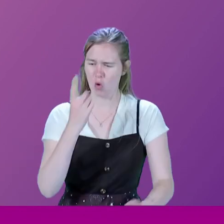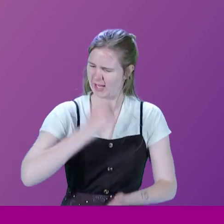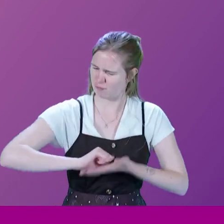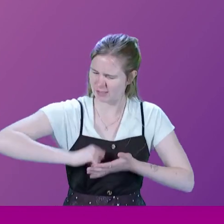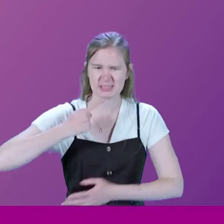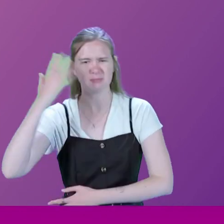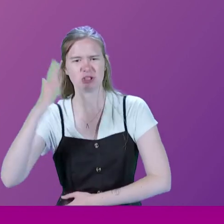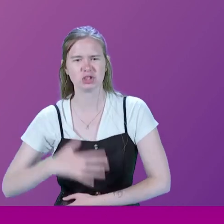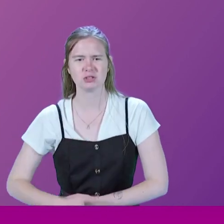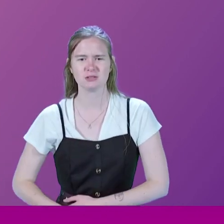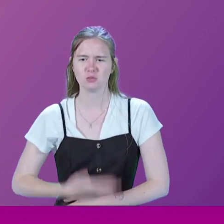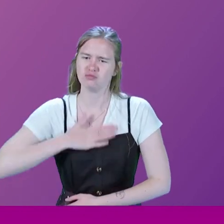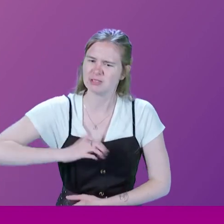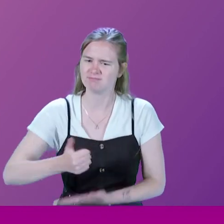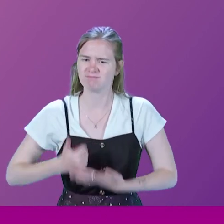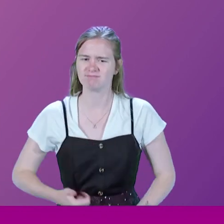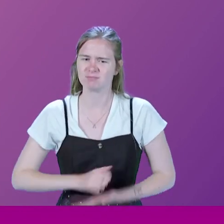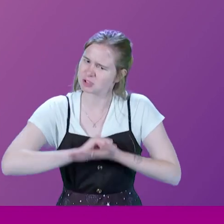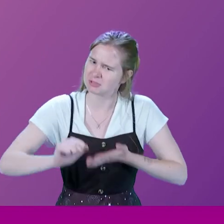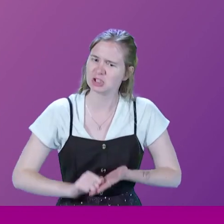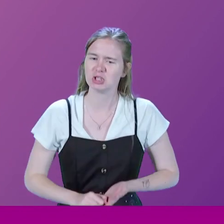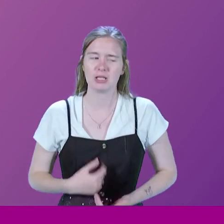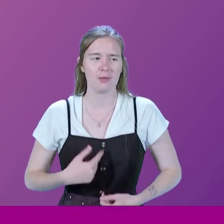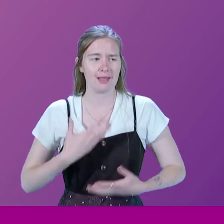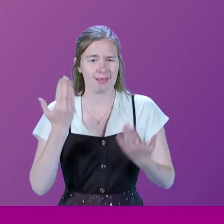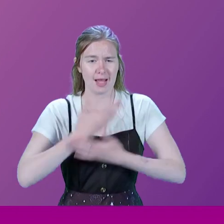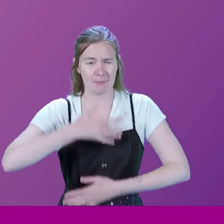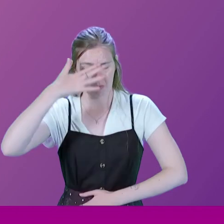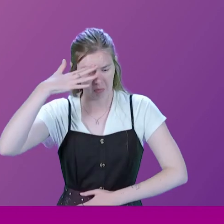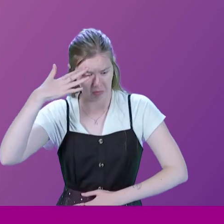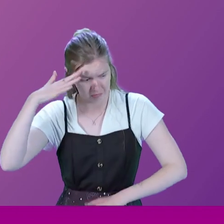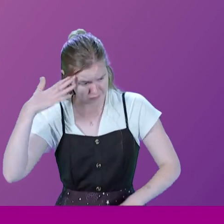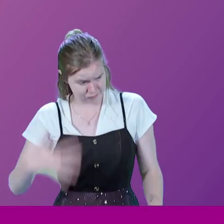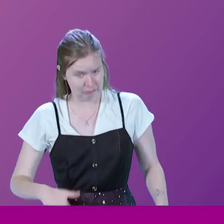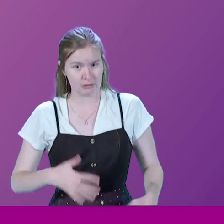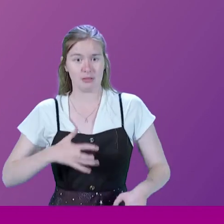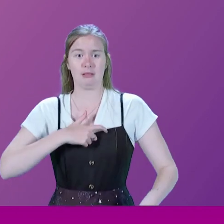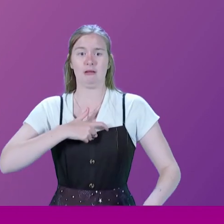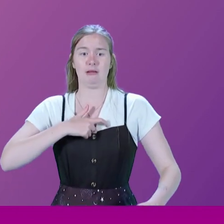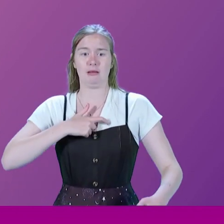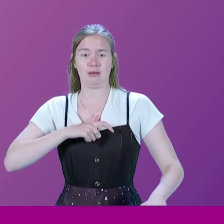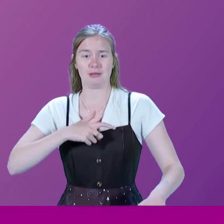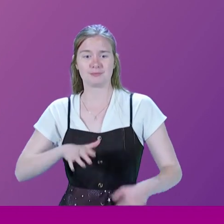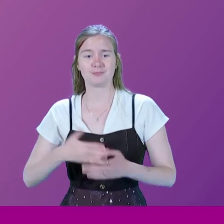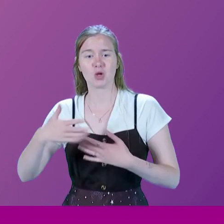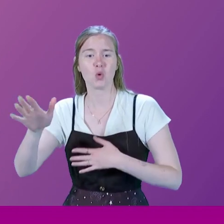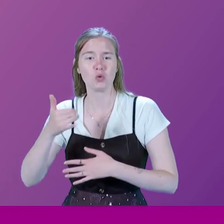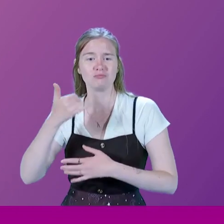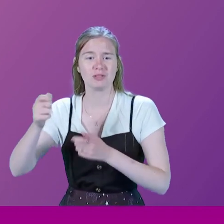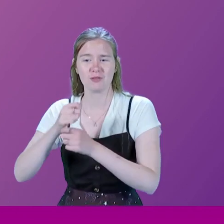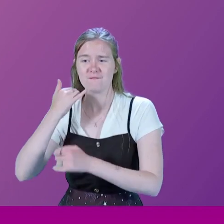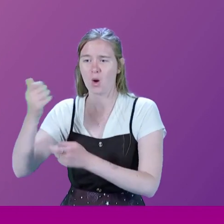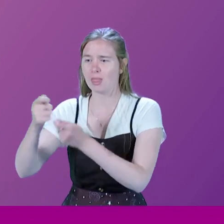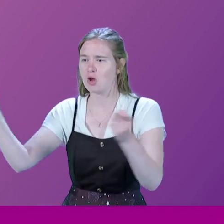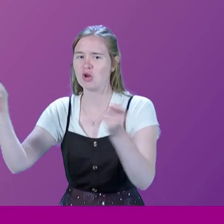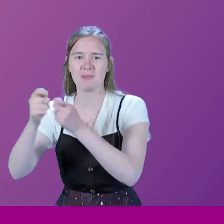write a speech? You just sweated the night out trying to write a Is there no one? Get onto the telegraph. Get onto the times.